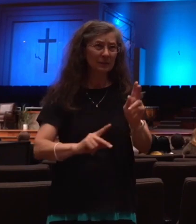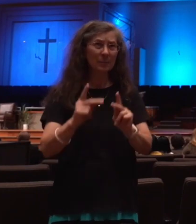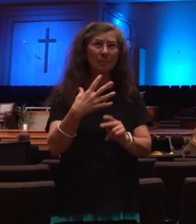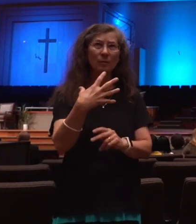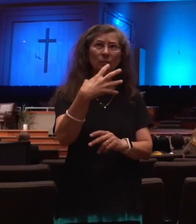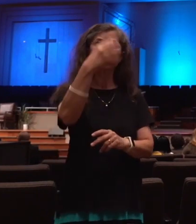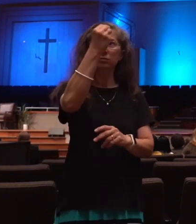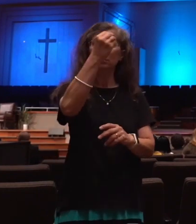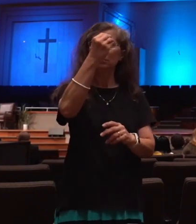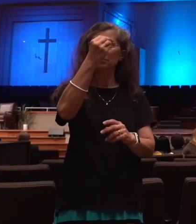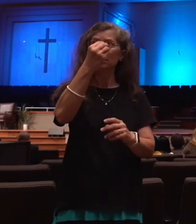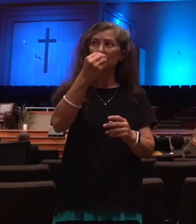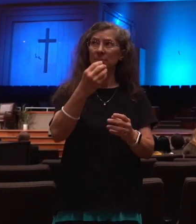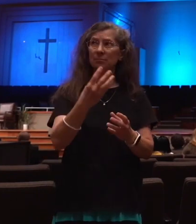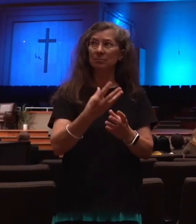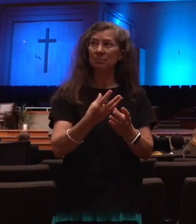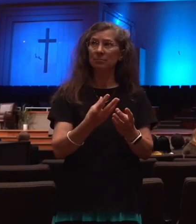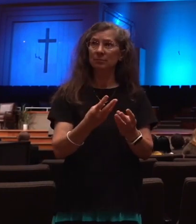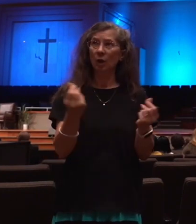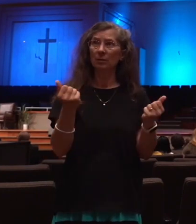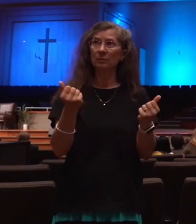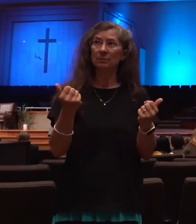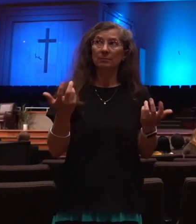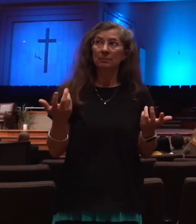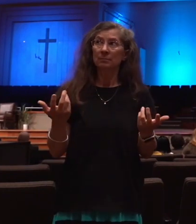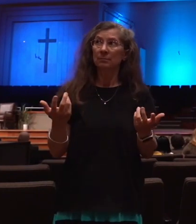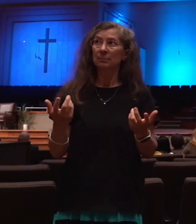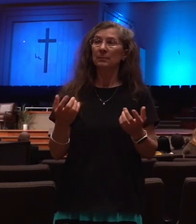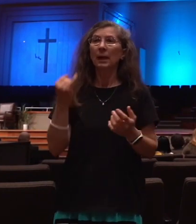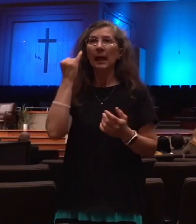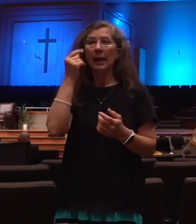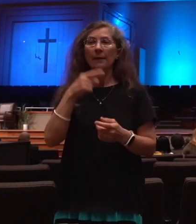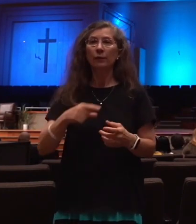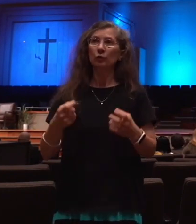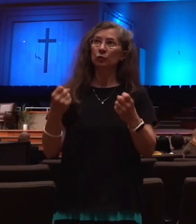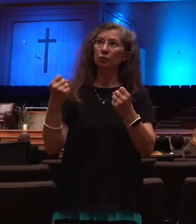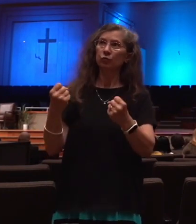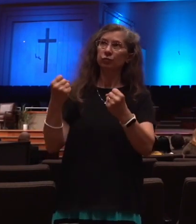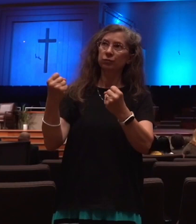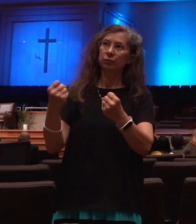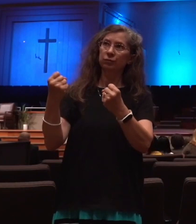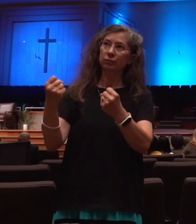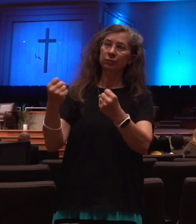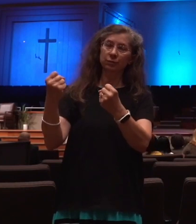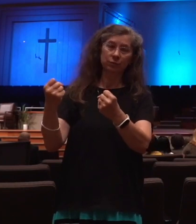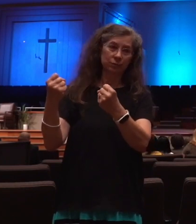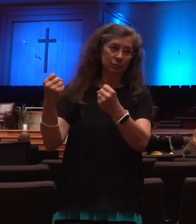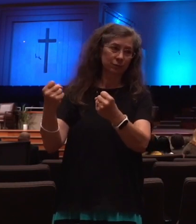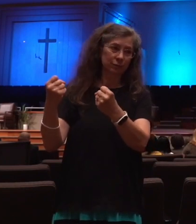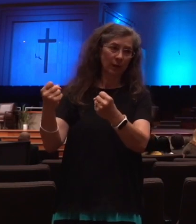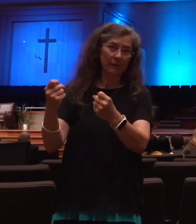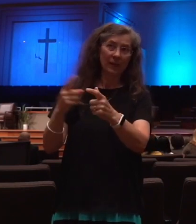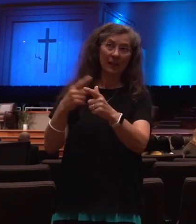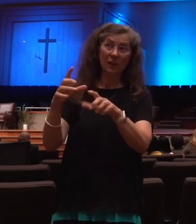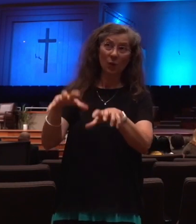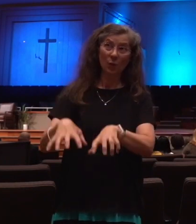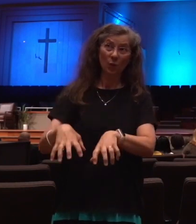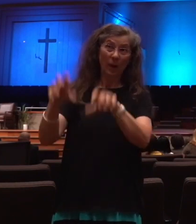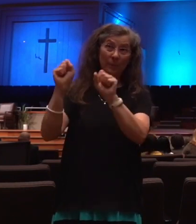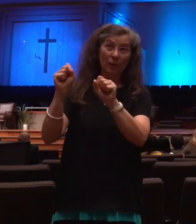And then the results, I mean, if you're driving down the 405 and you're doing 70 miles an hour and a rapture comes, that car